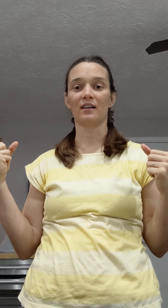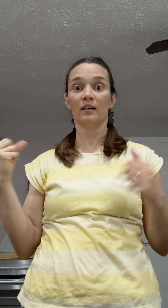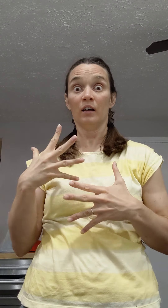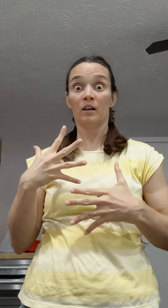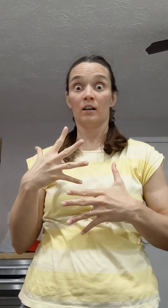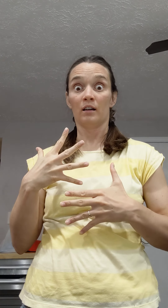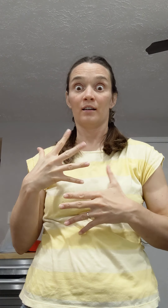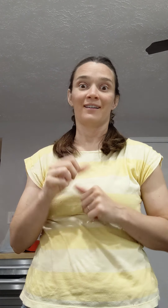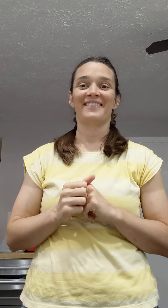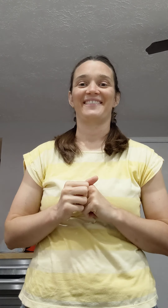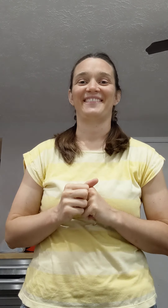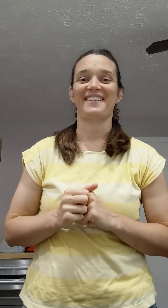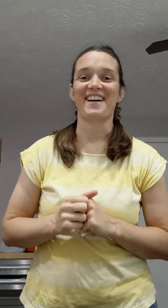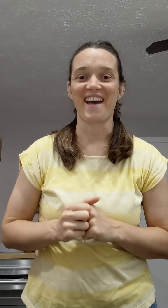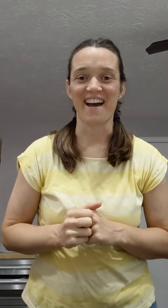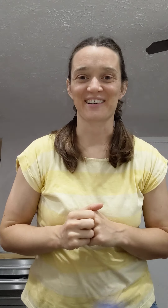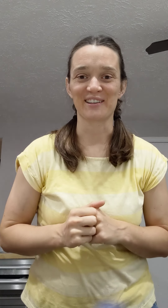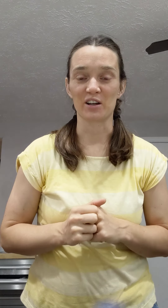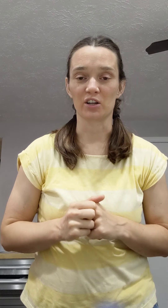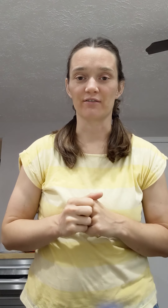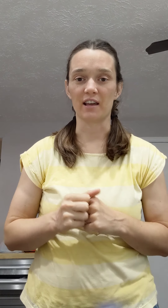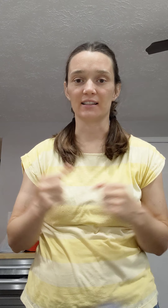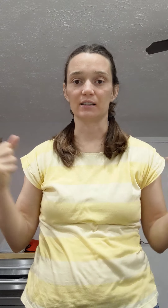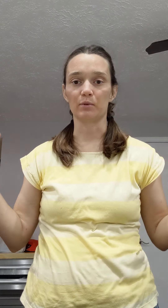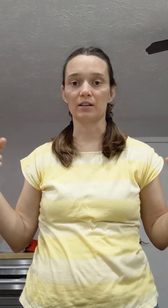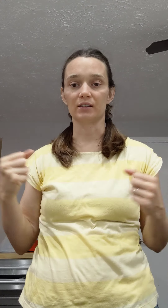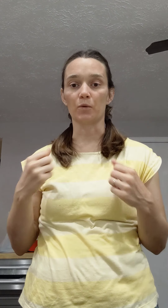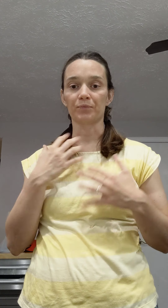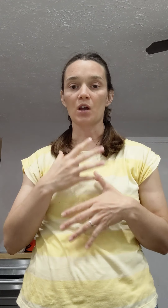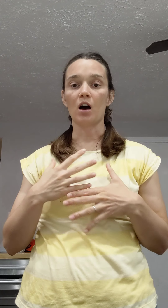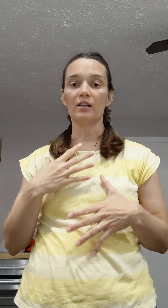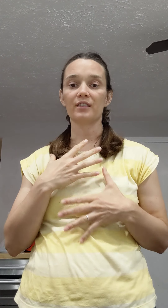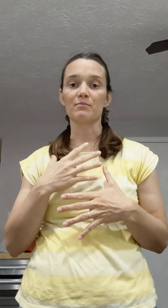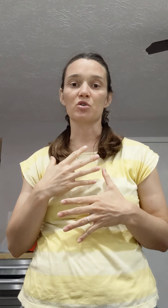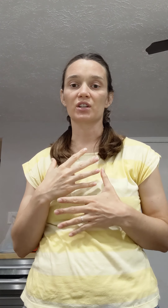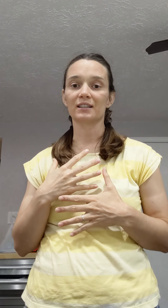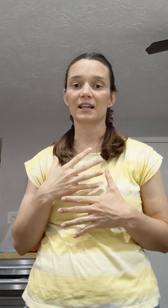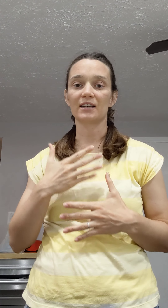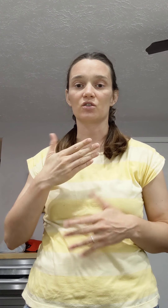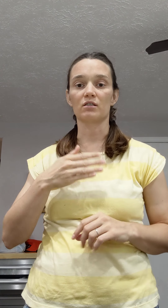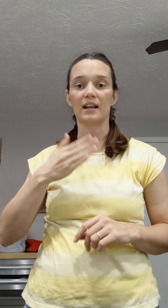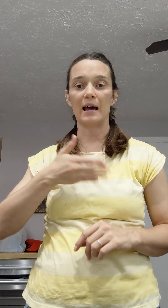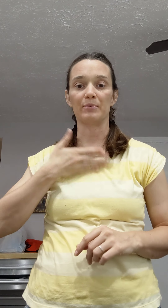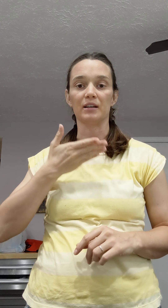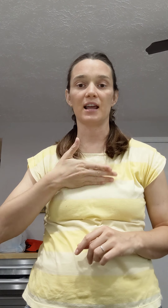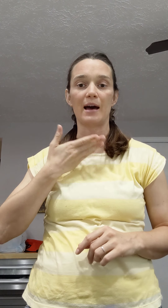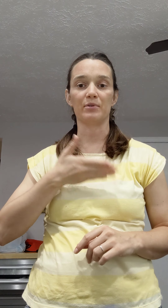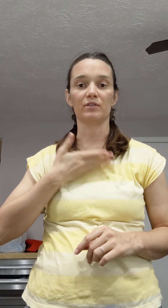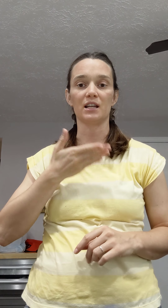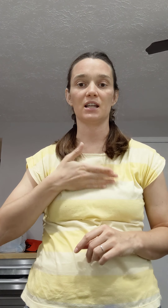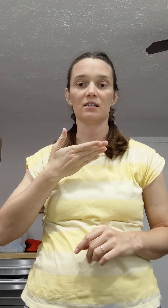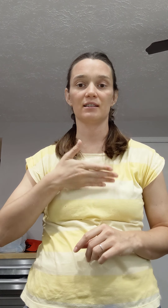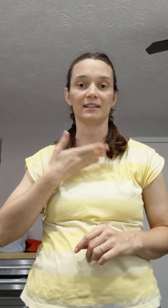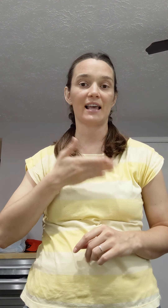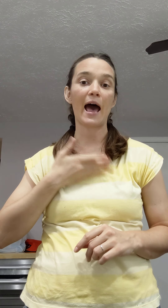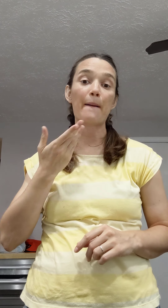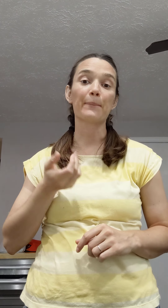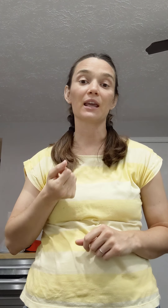action on your face as well. So all of the emotion signs are all going to happen right here. This is happy.